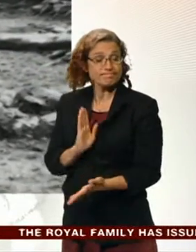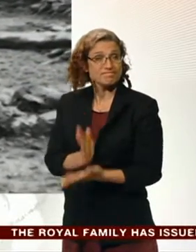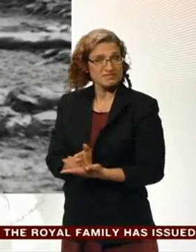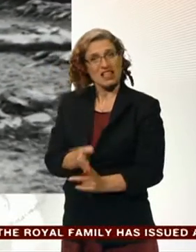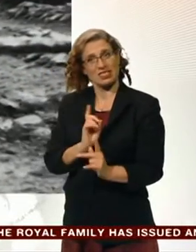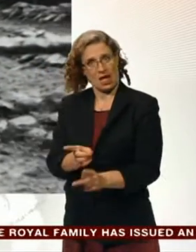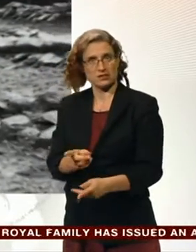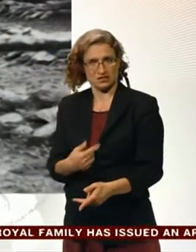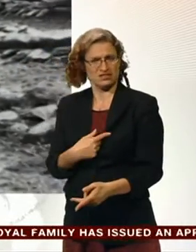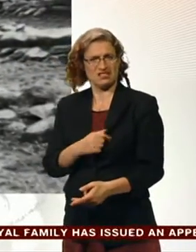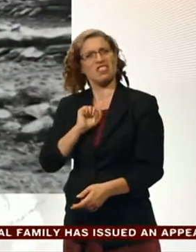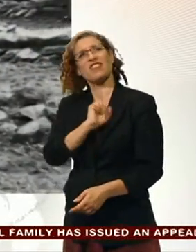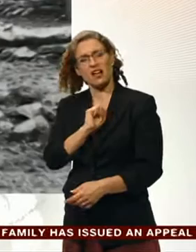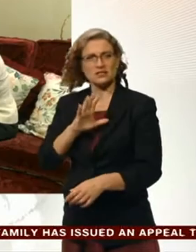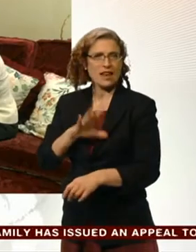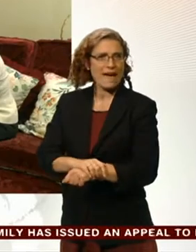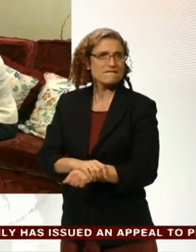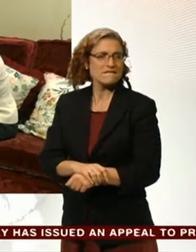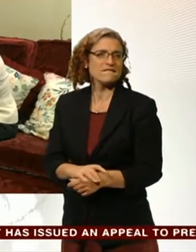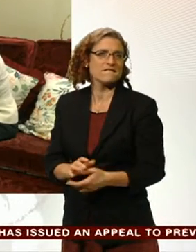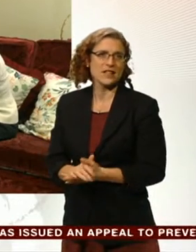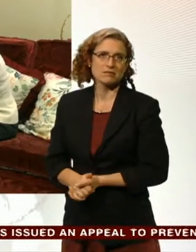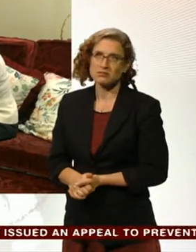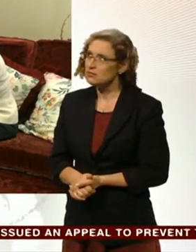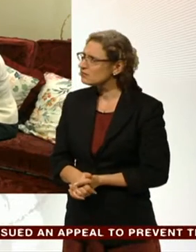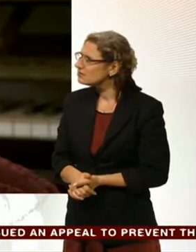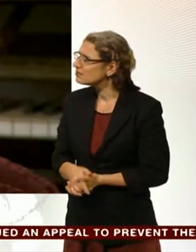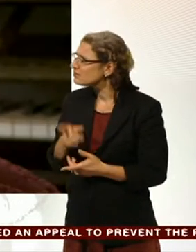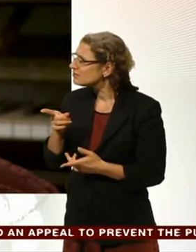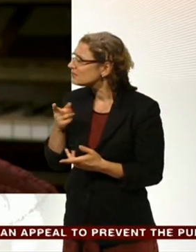were slaves. How do you think you survived?